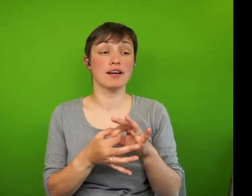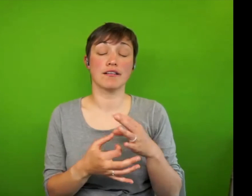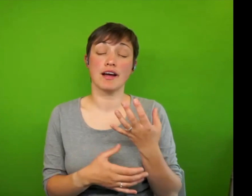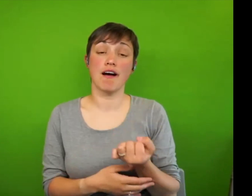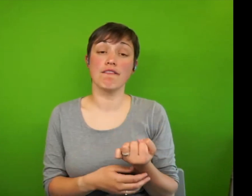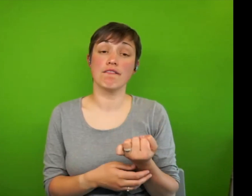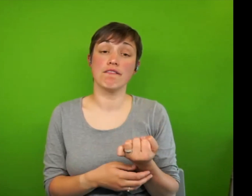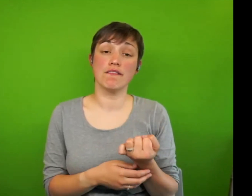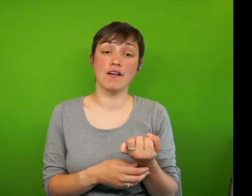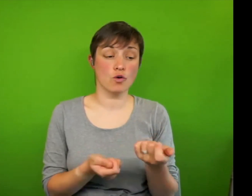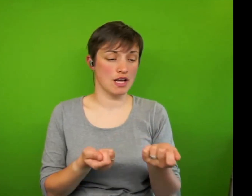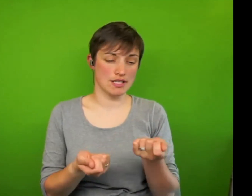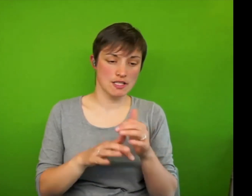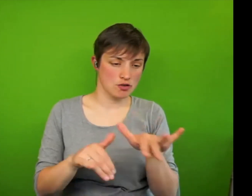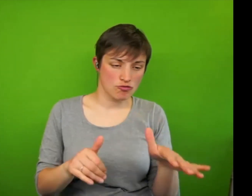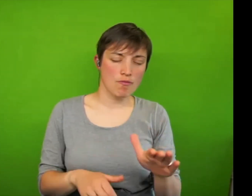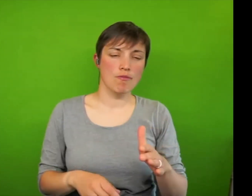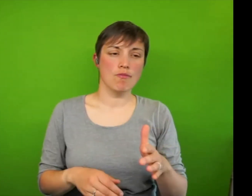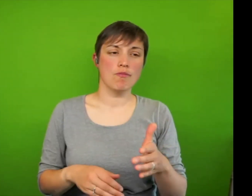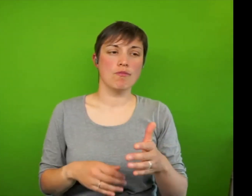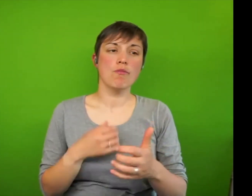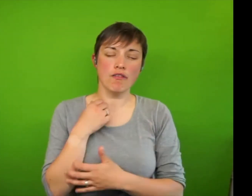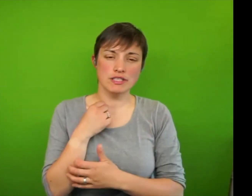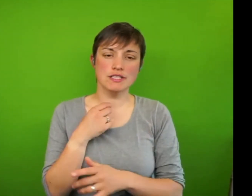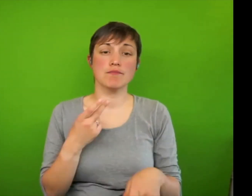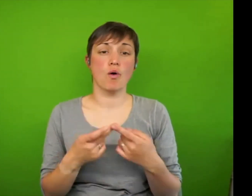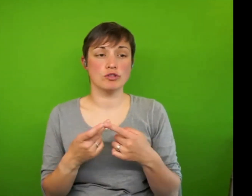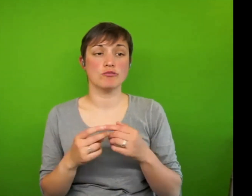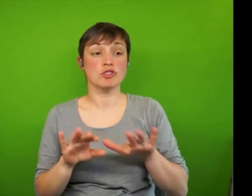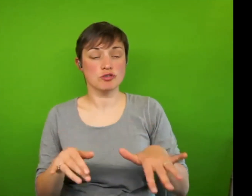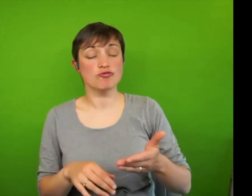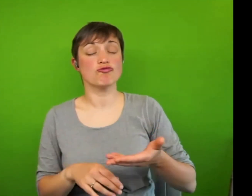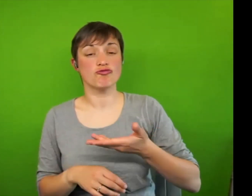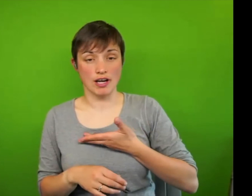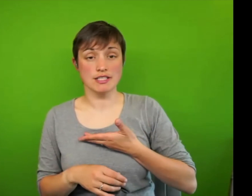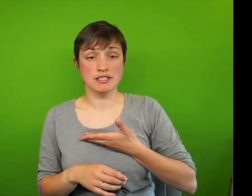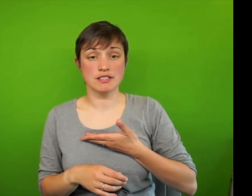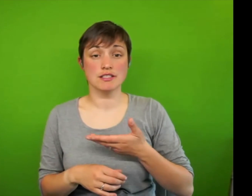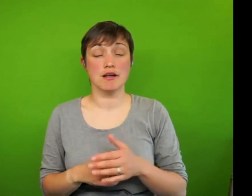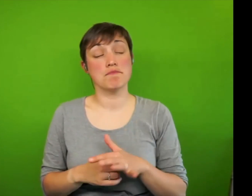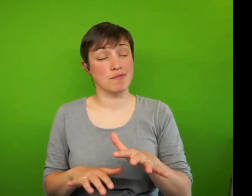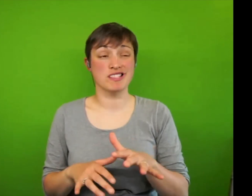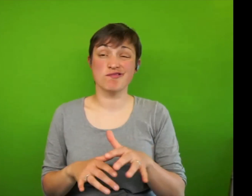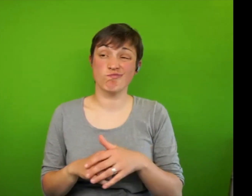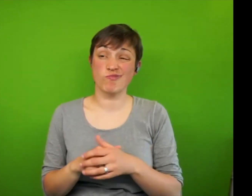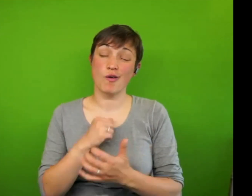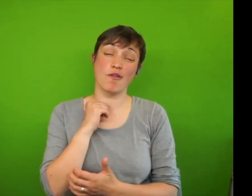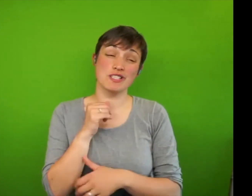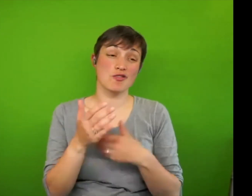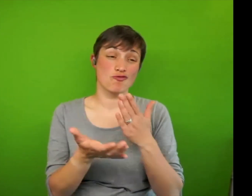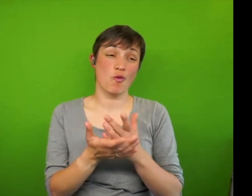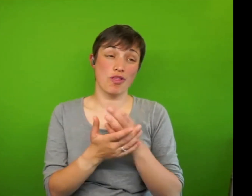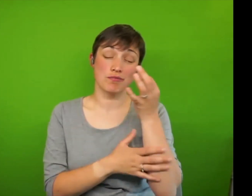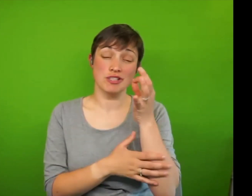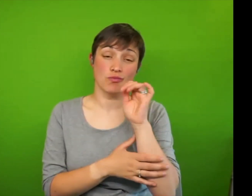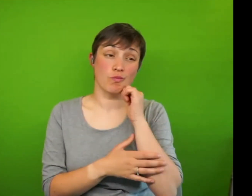poverty and children's rights and again, this might be something that the the Poverty Truth Commission here in York will will take on